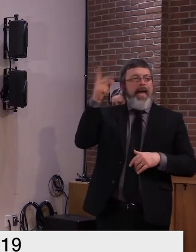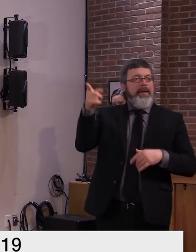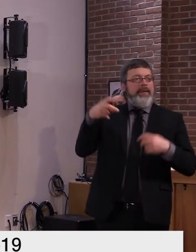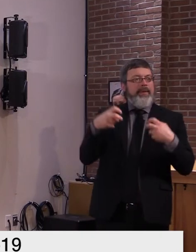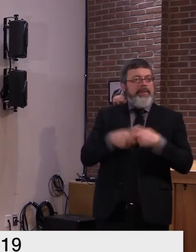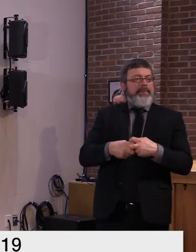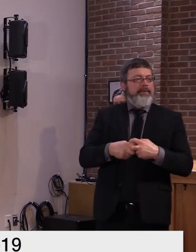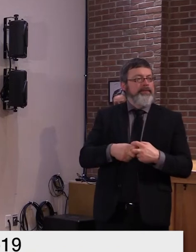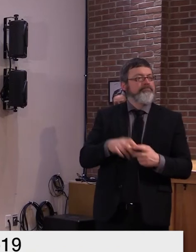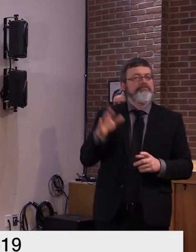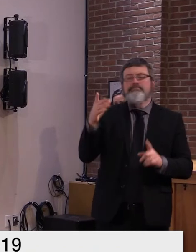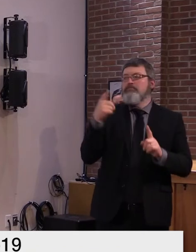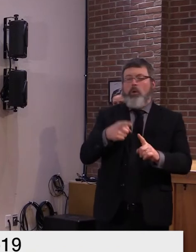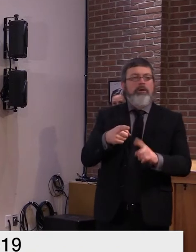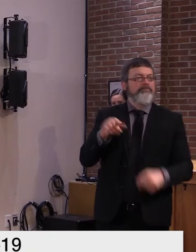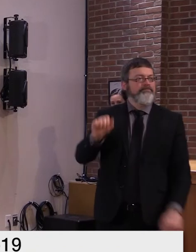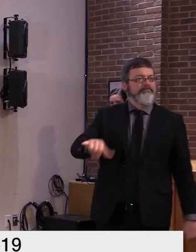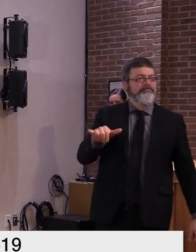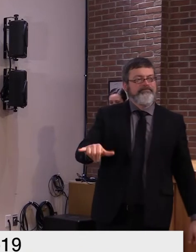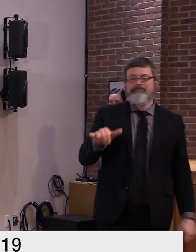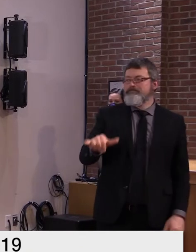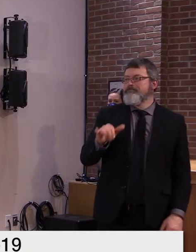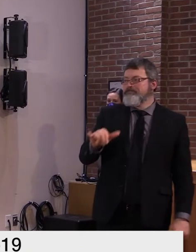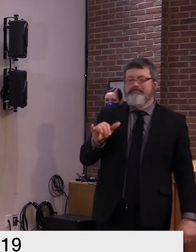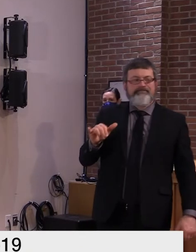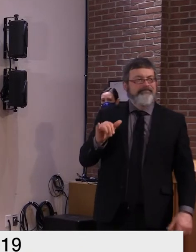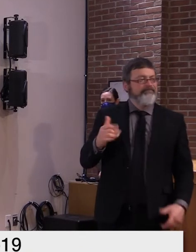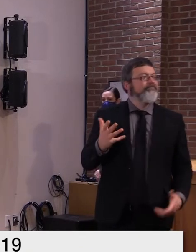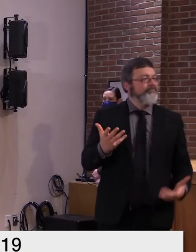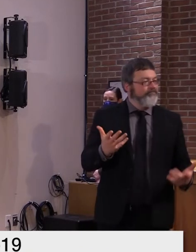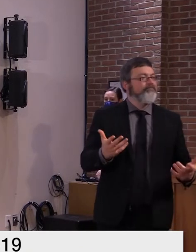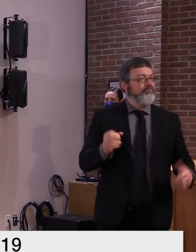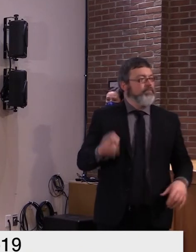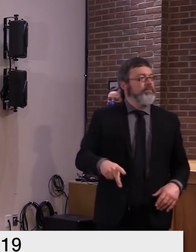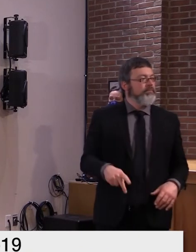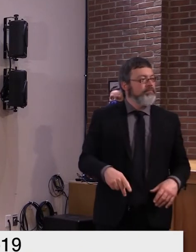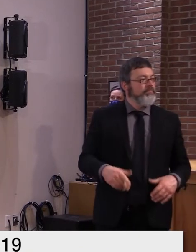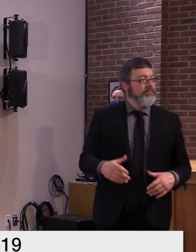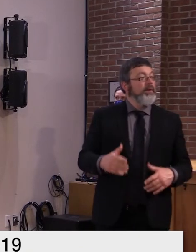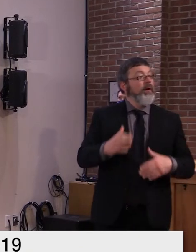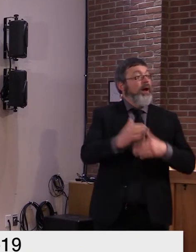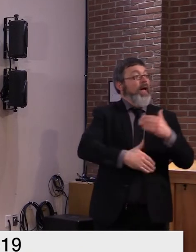okay thanks very much thank you thank you andrew caledonian record